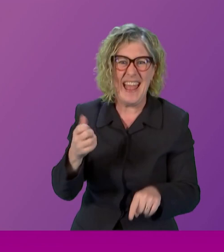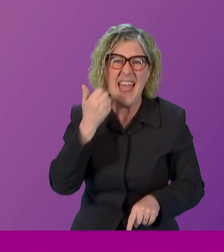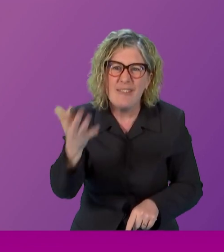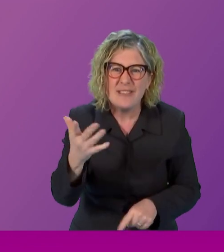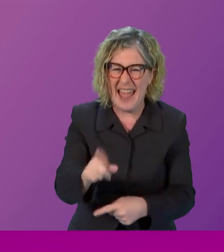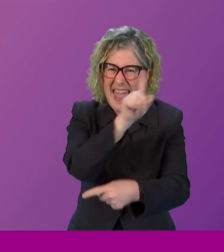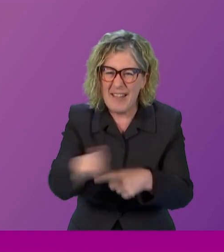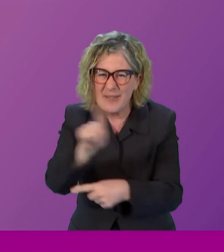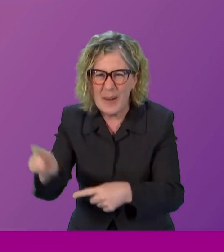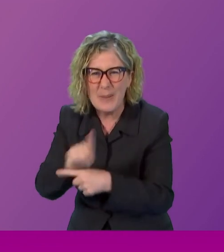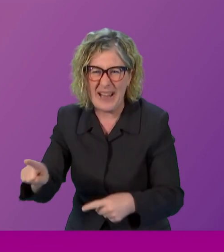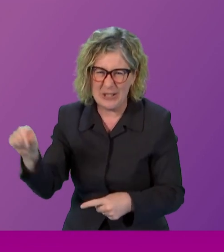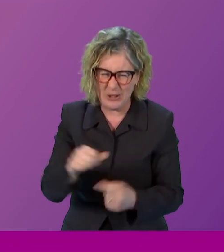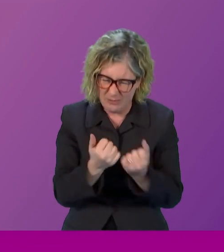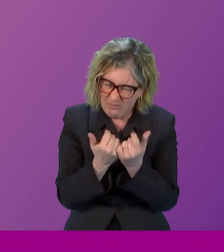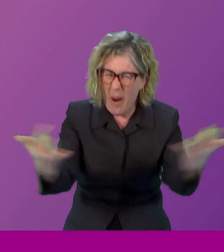And that,